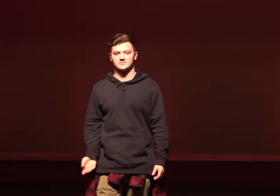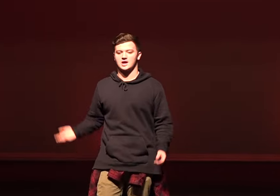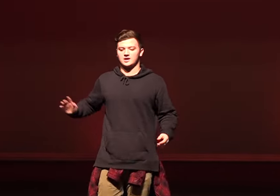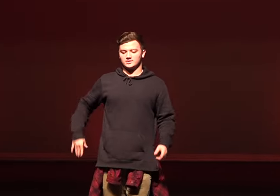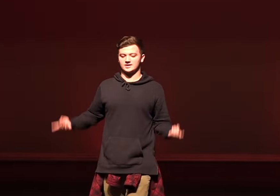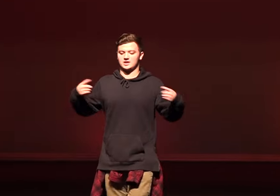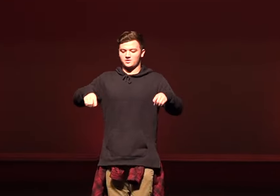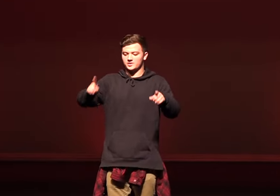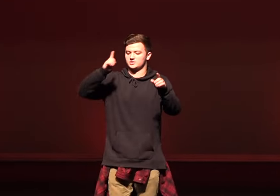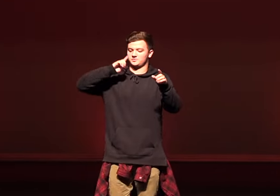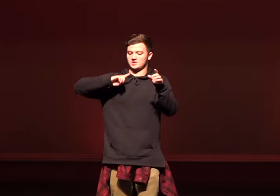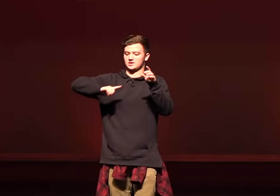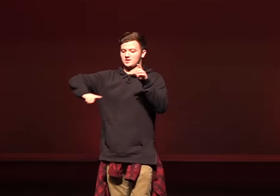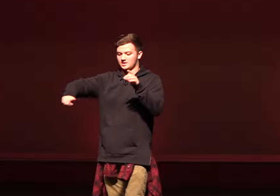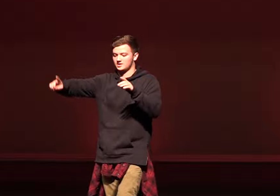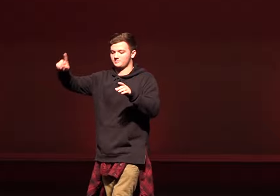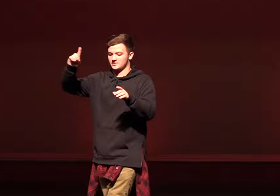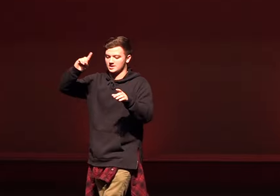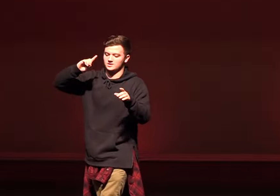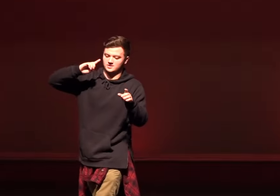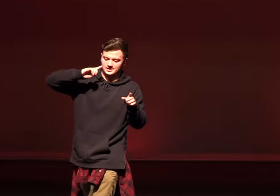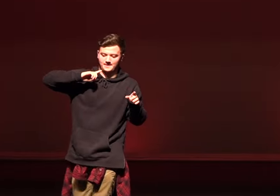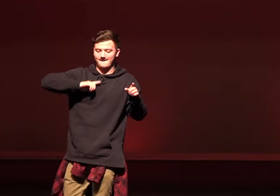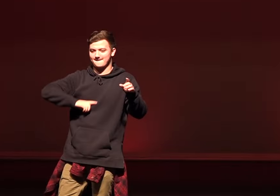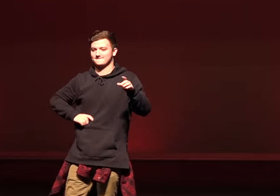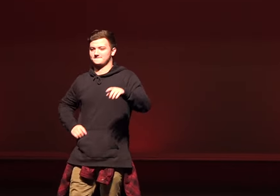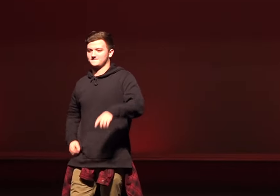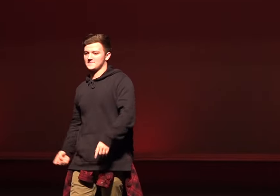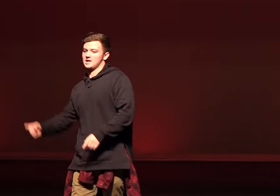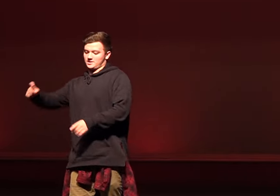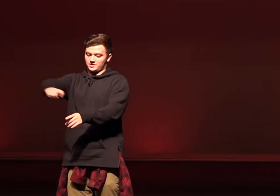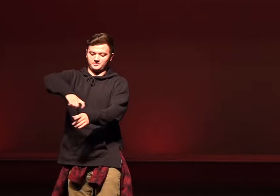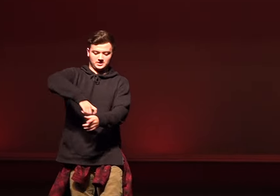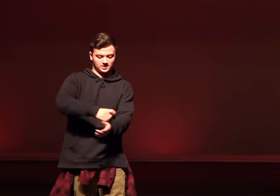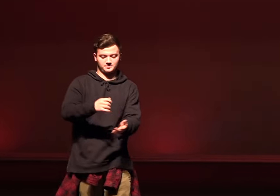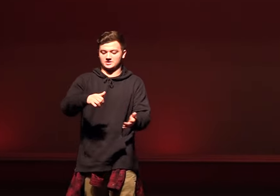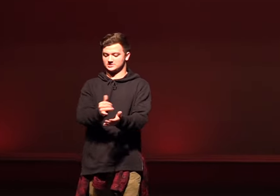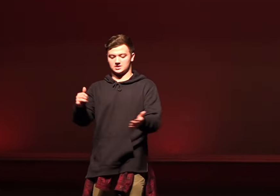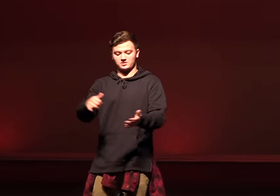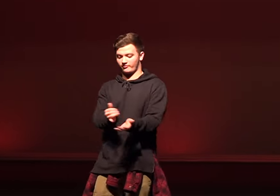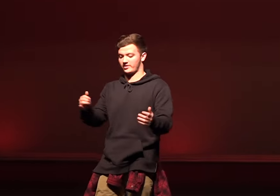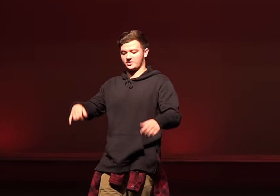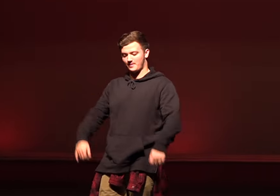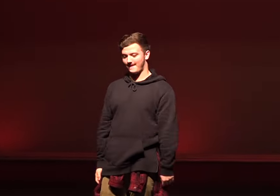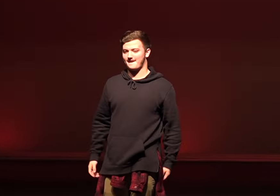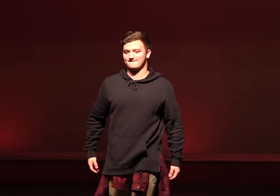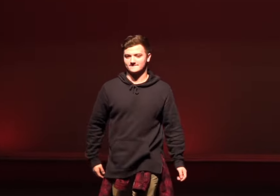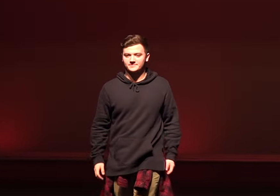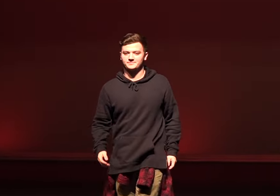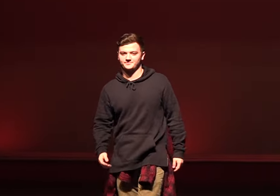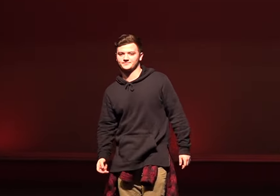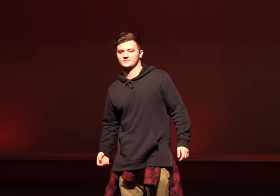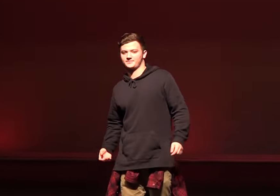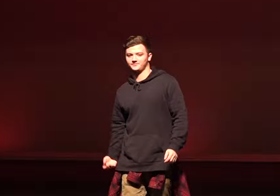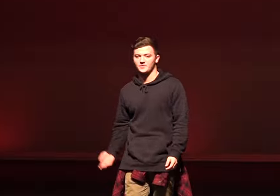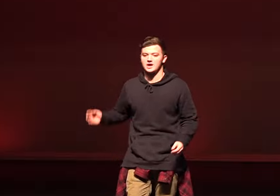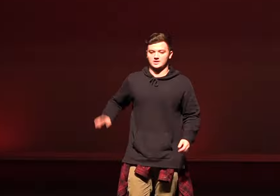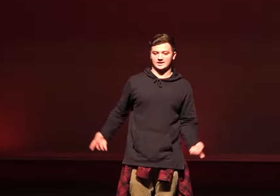Late night when you need my love Call me on my cell phone Late